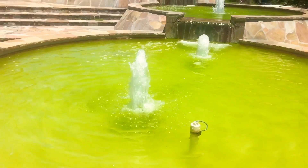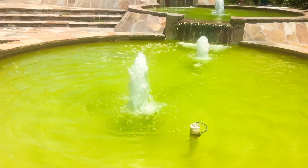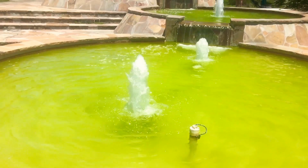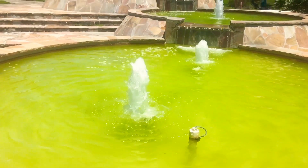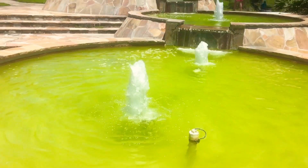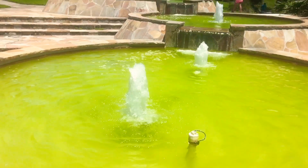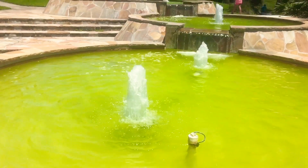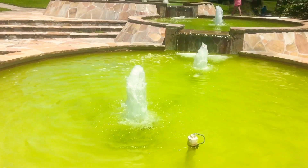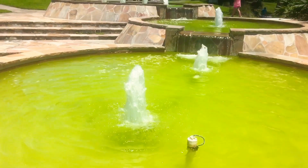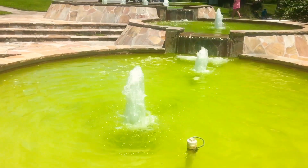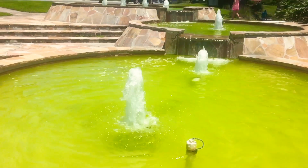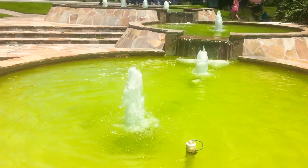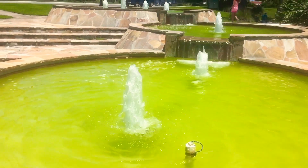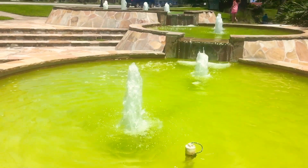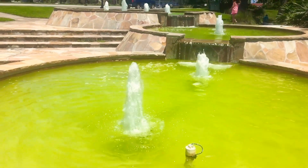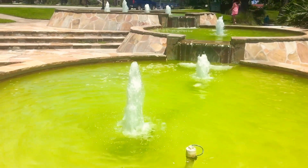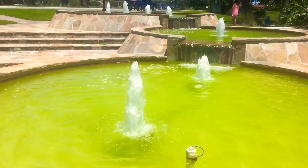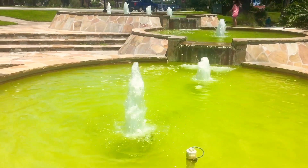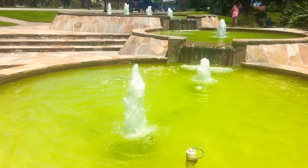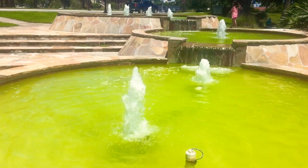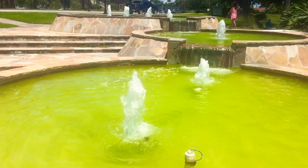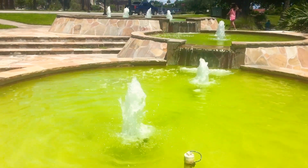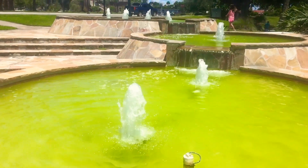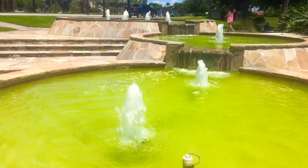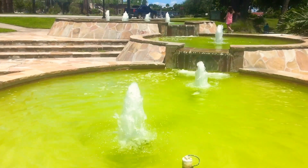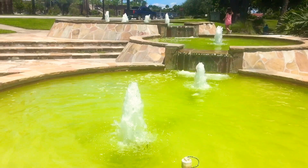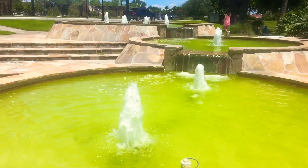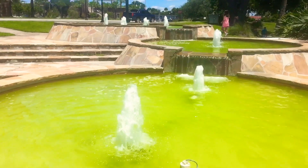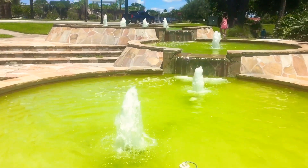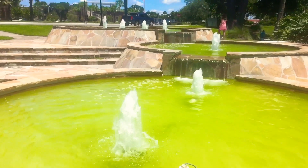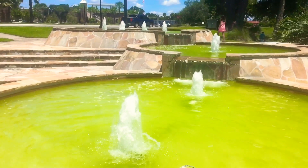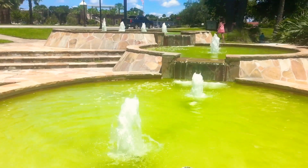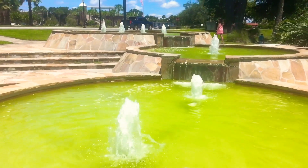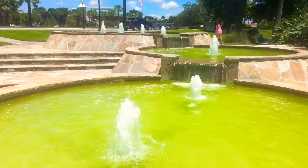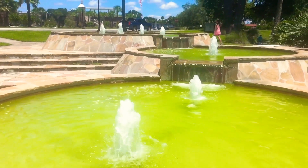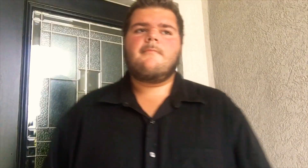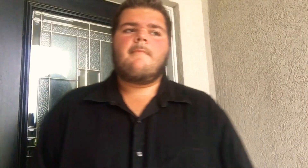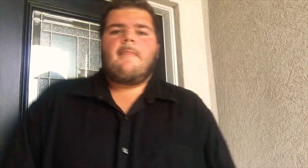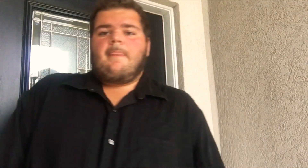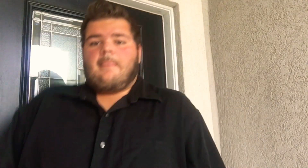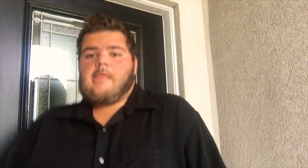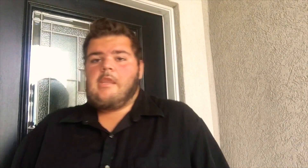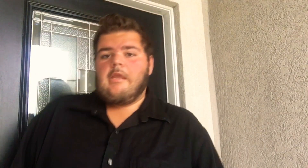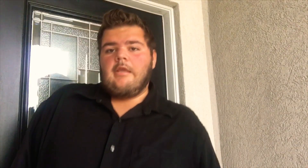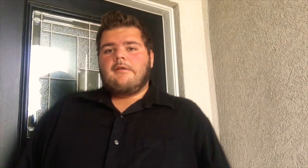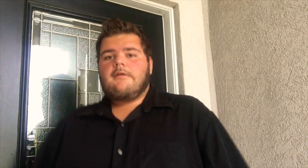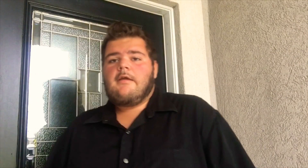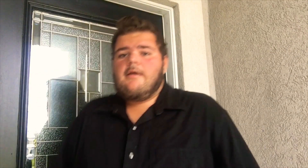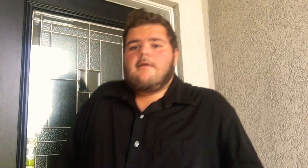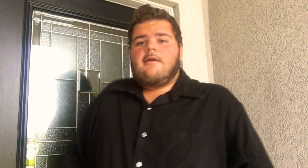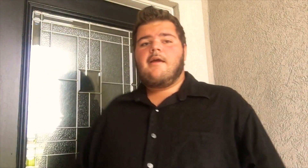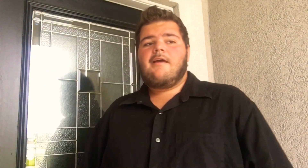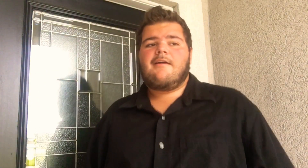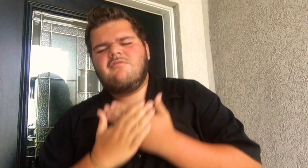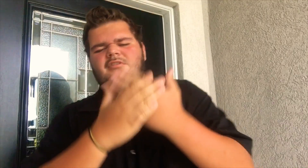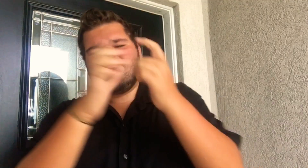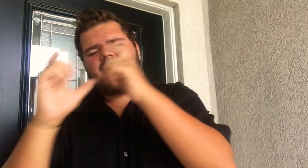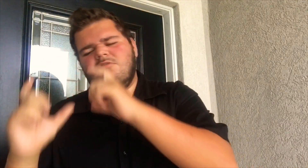will keep